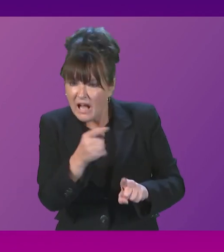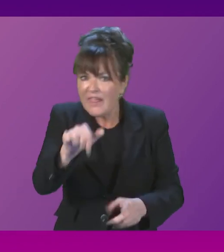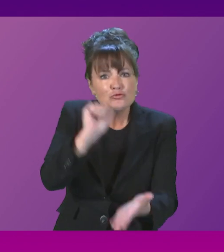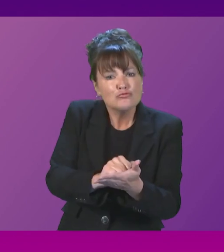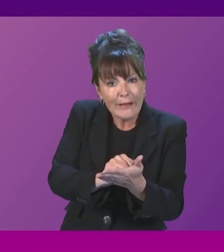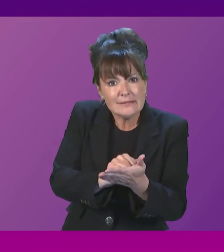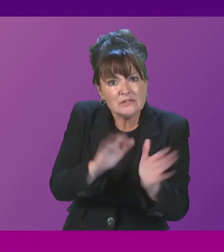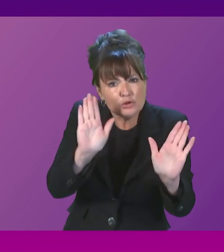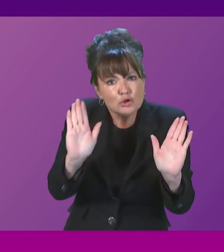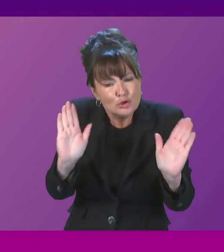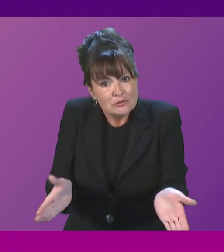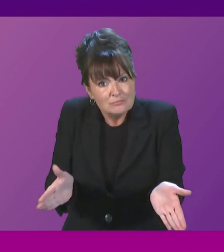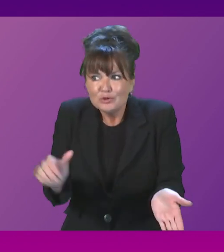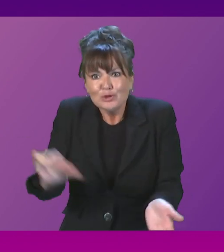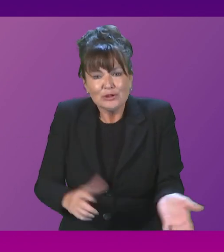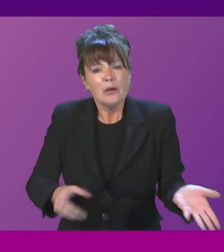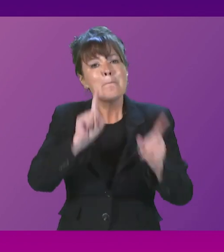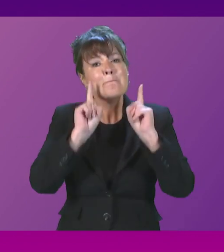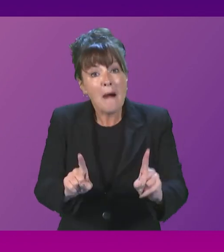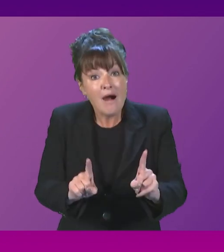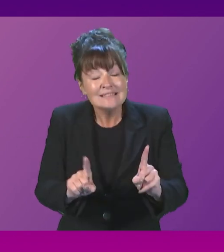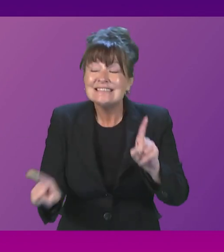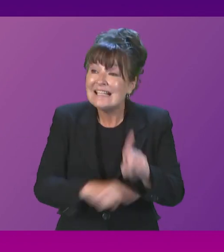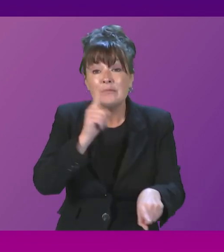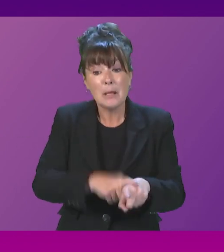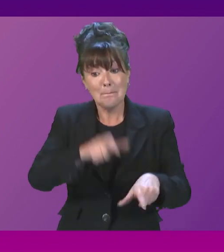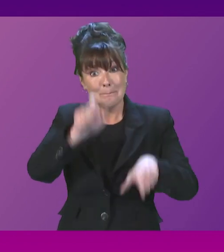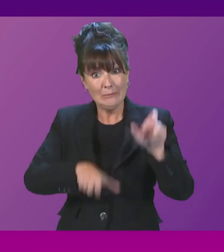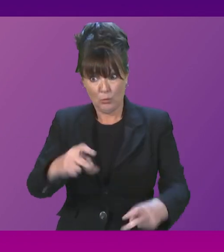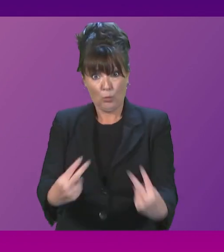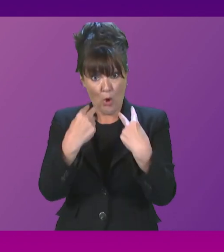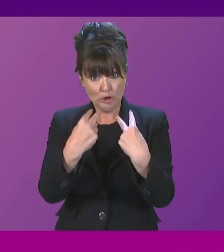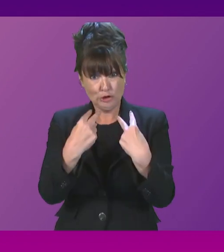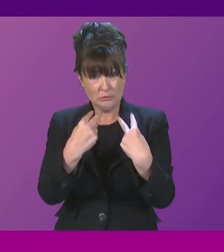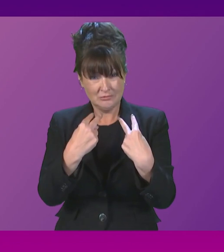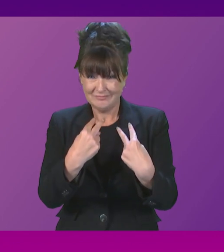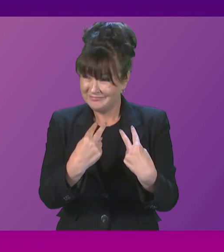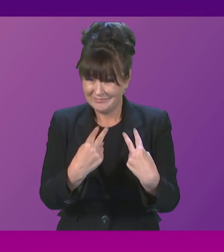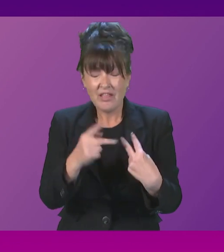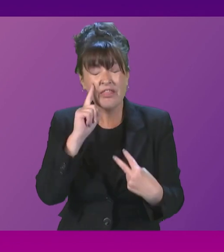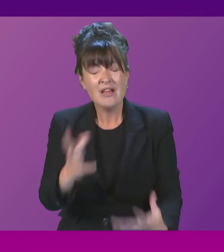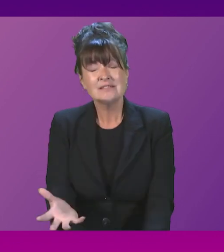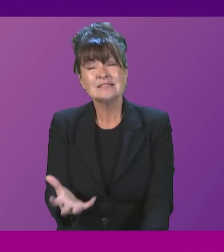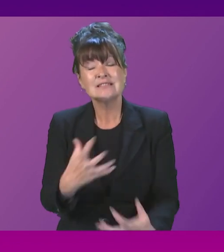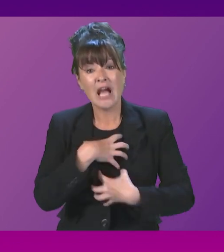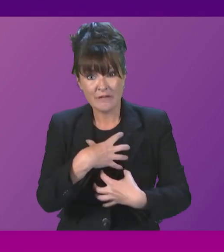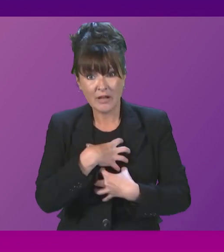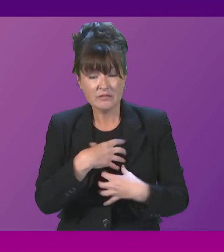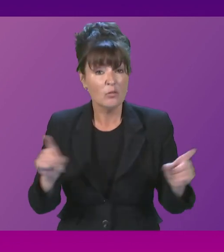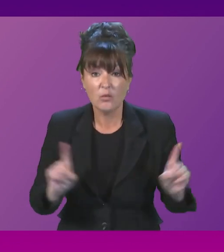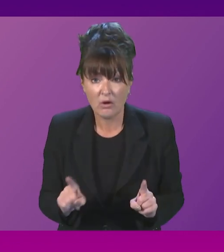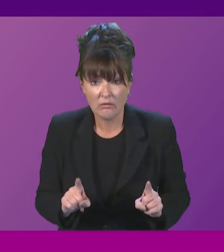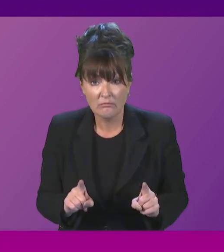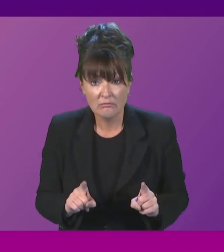and proper. But, presiding officer, people watching this session right now are also terrified. They are terrified